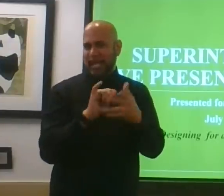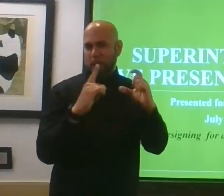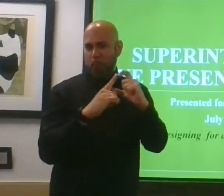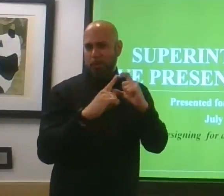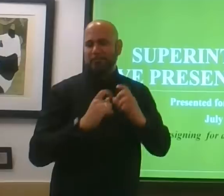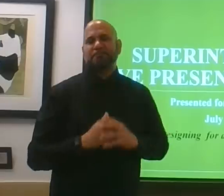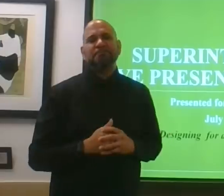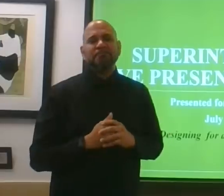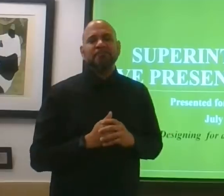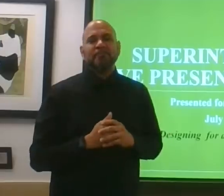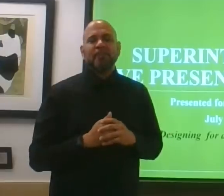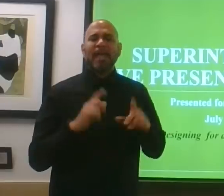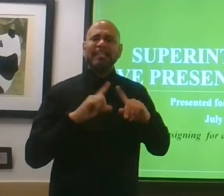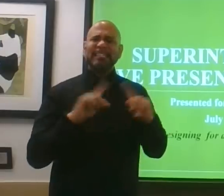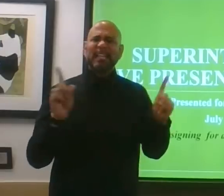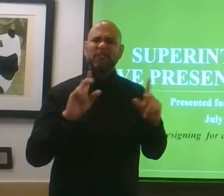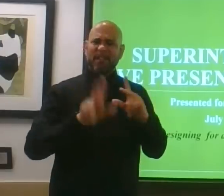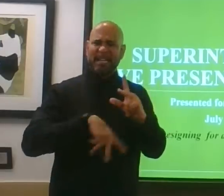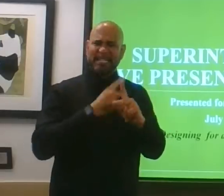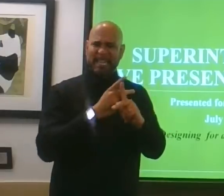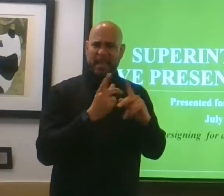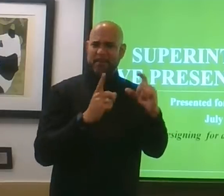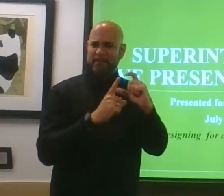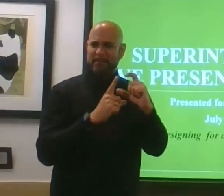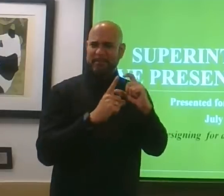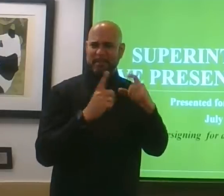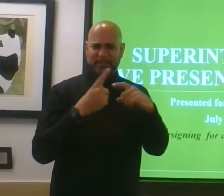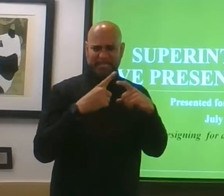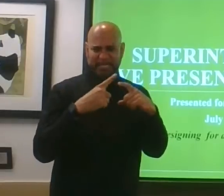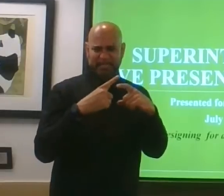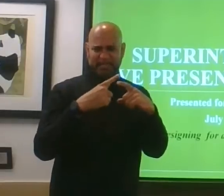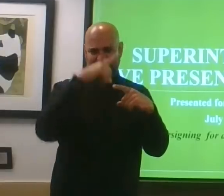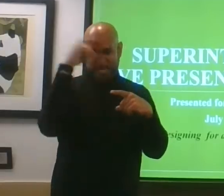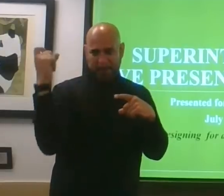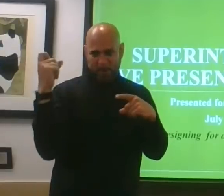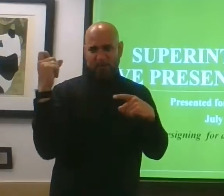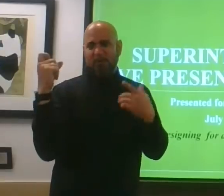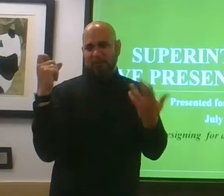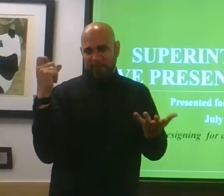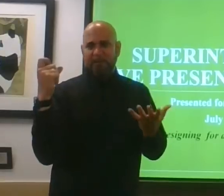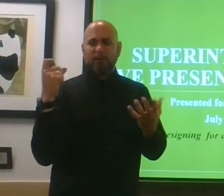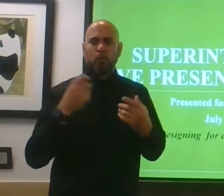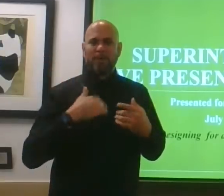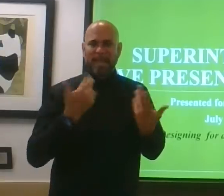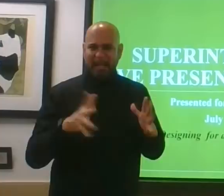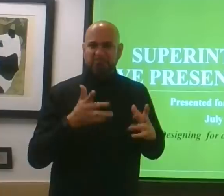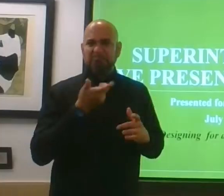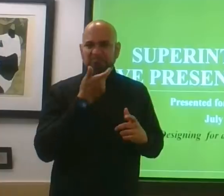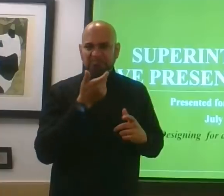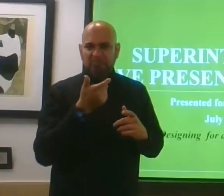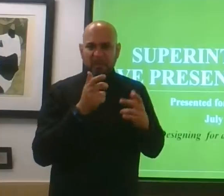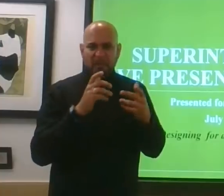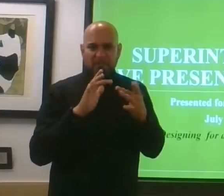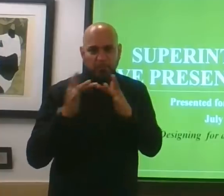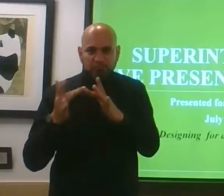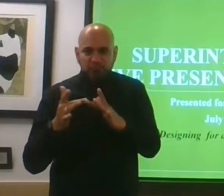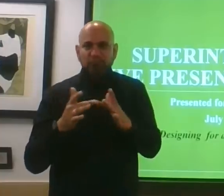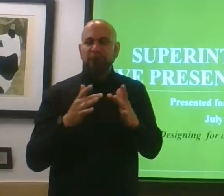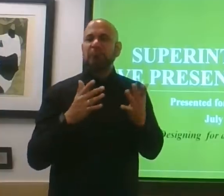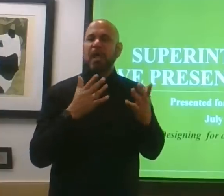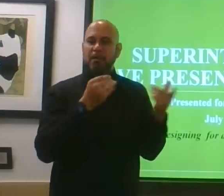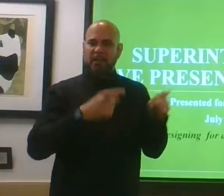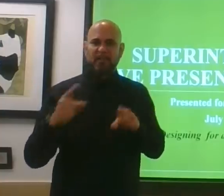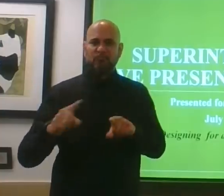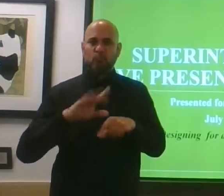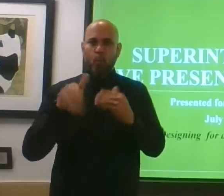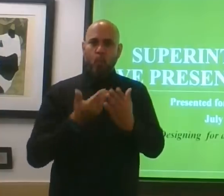a different type of summer. We've had virtual summer school. We've had virtual events in progress all summer, and